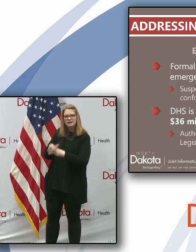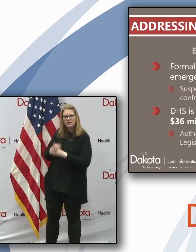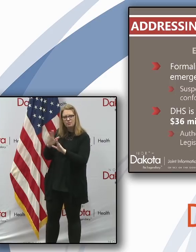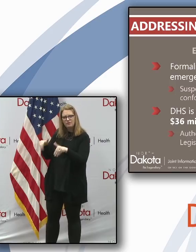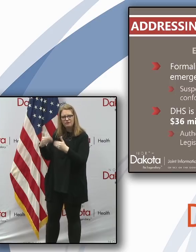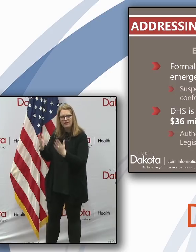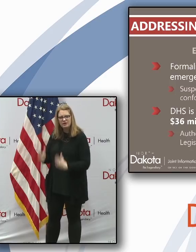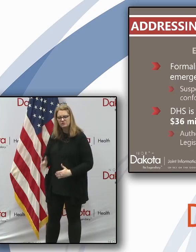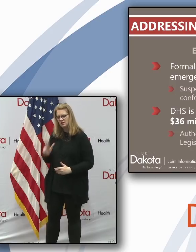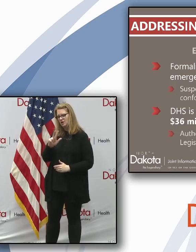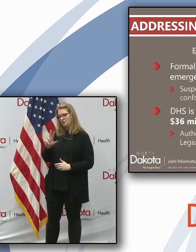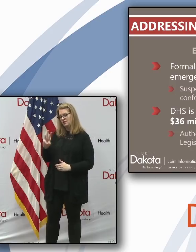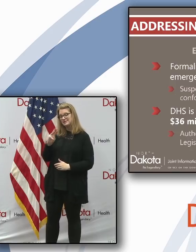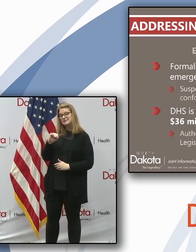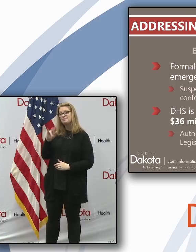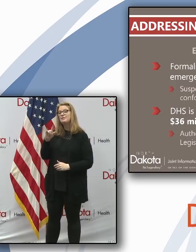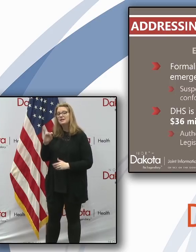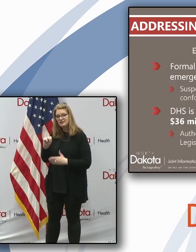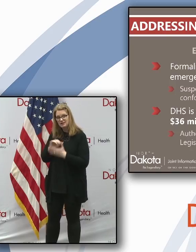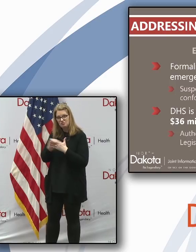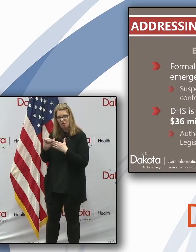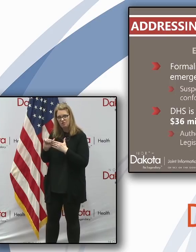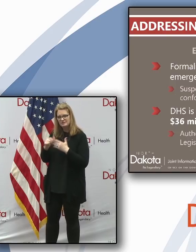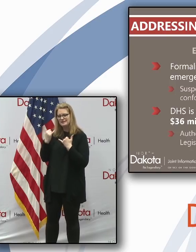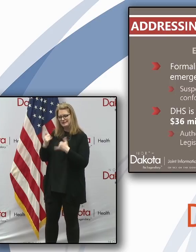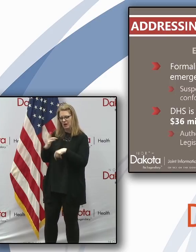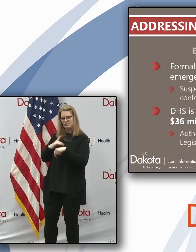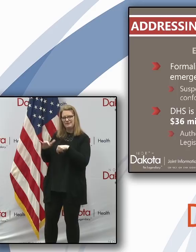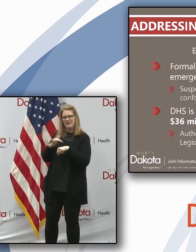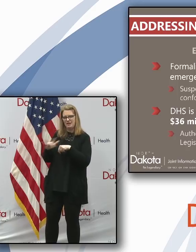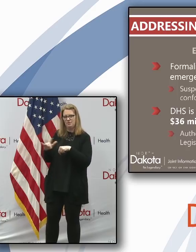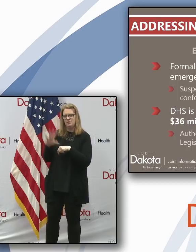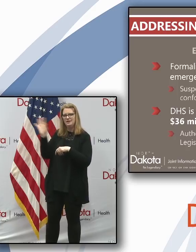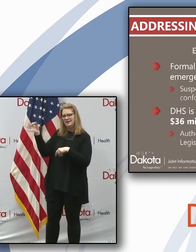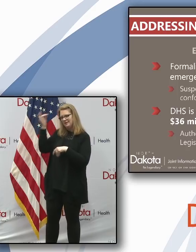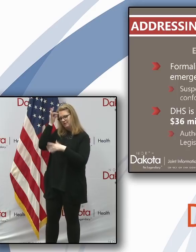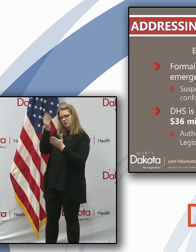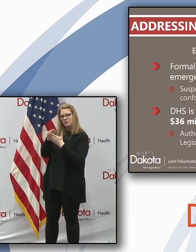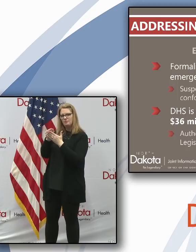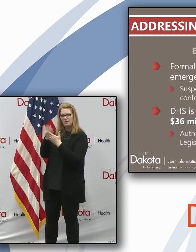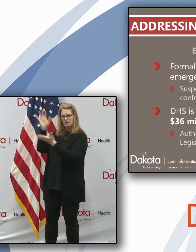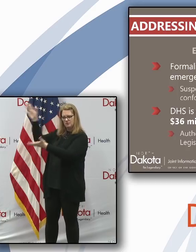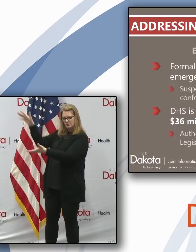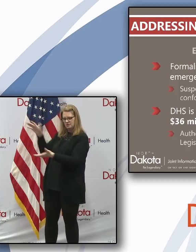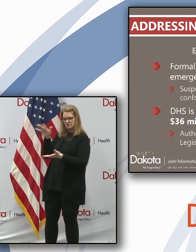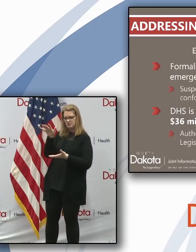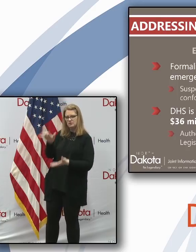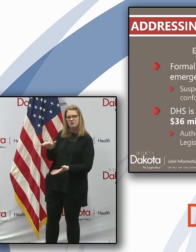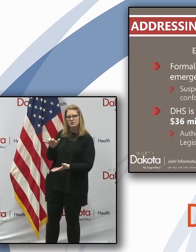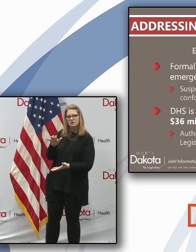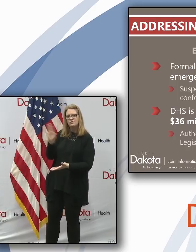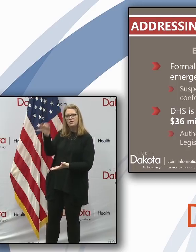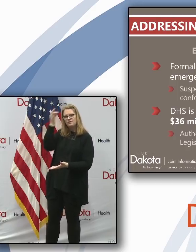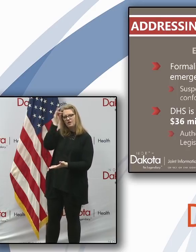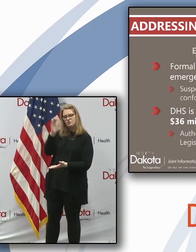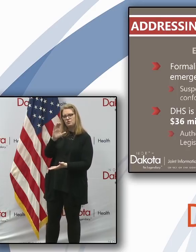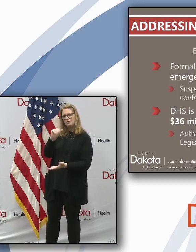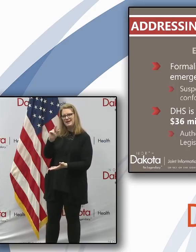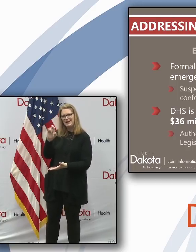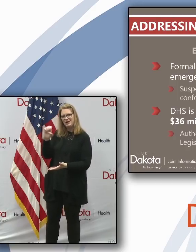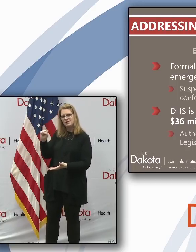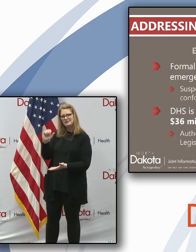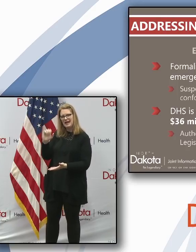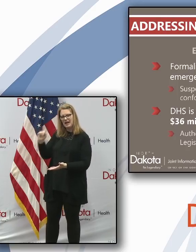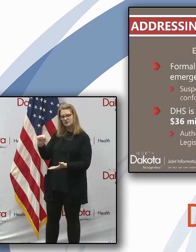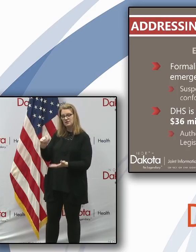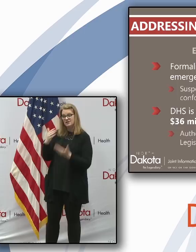60 or was $36 million that has become available in federal funds through the federal care. Uh, so I want to thank those